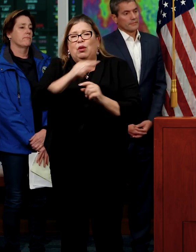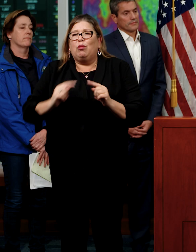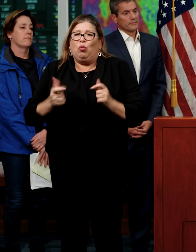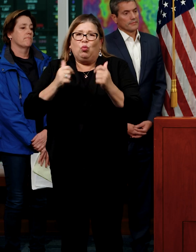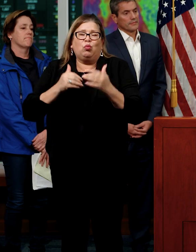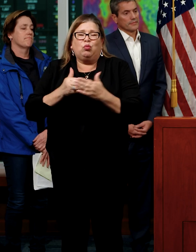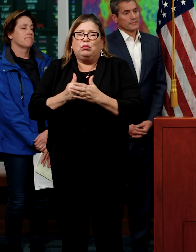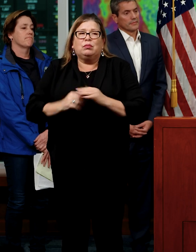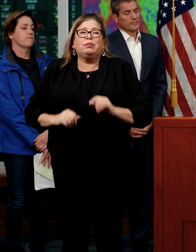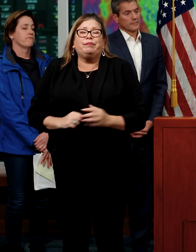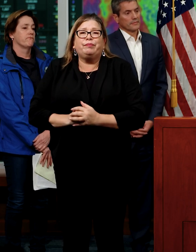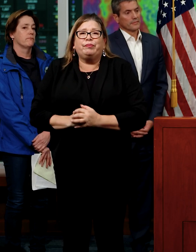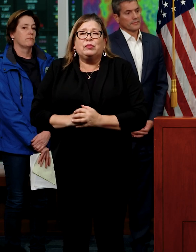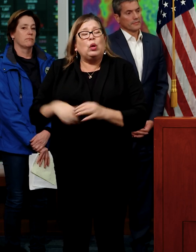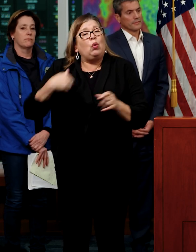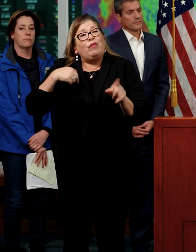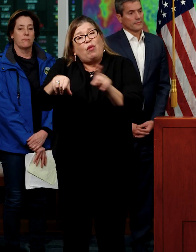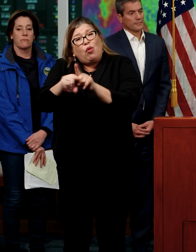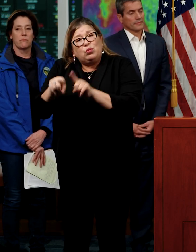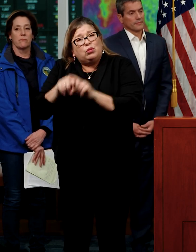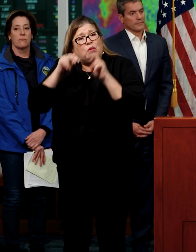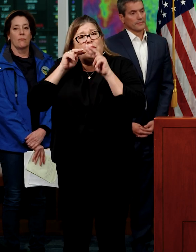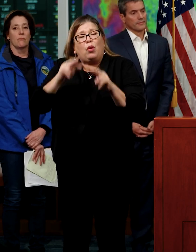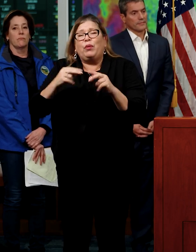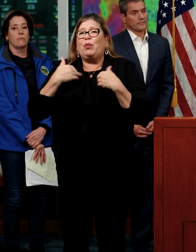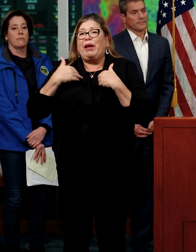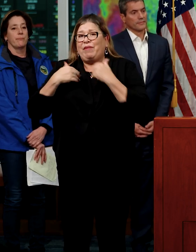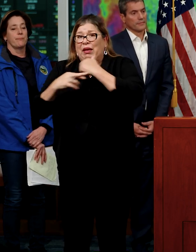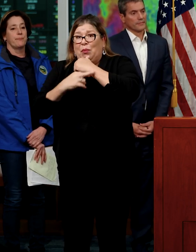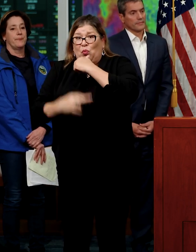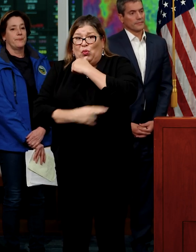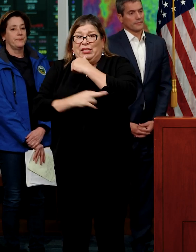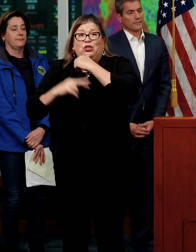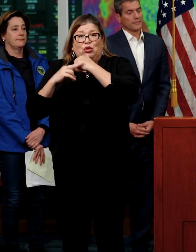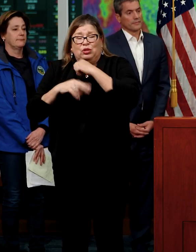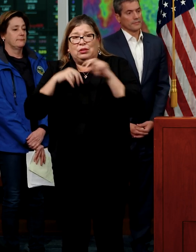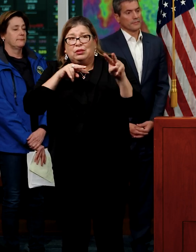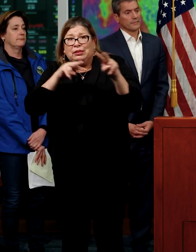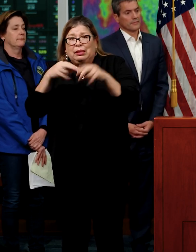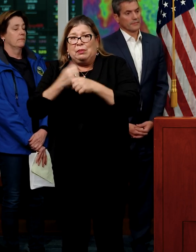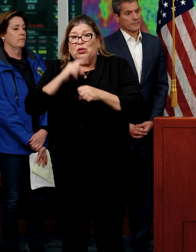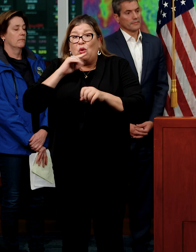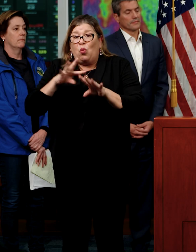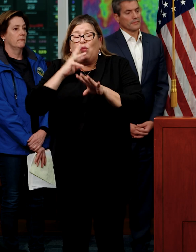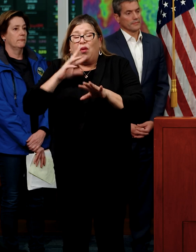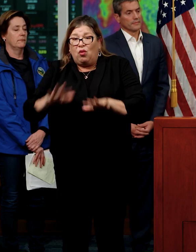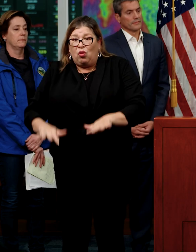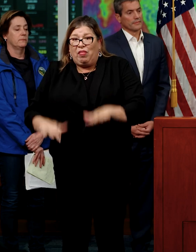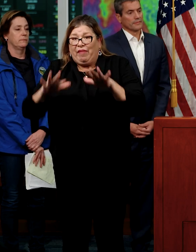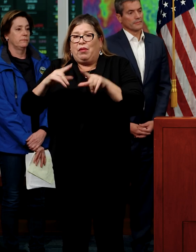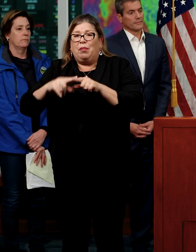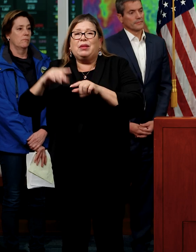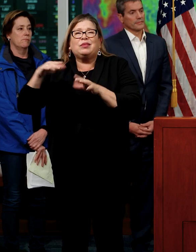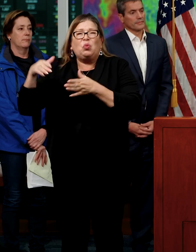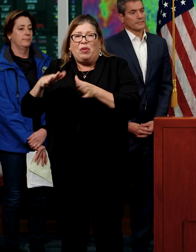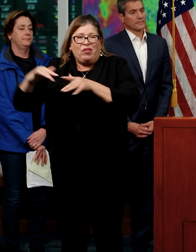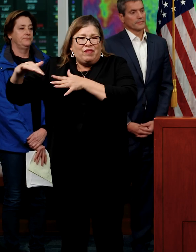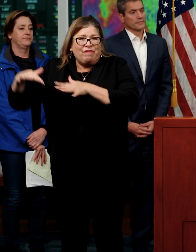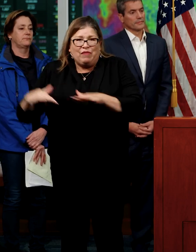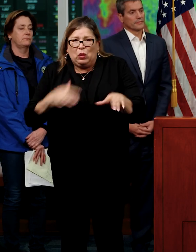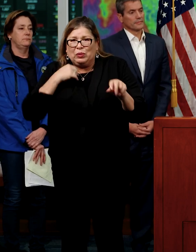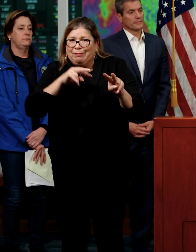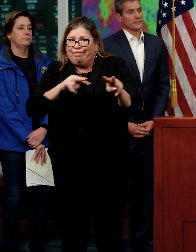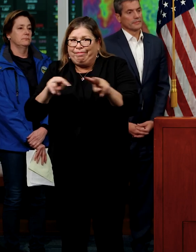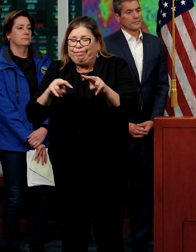quickly. We're also monitoring various bridges throughout the state for the water levels and the flows. And